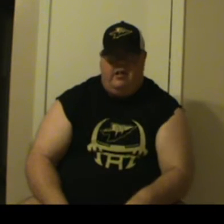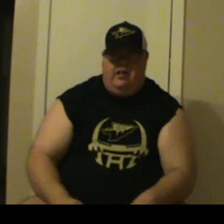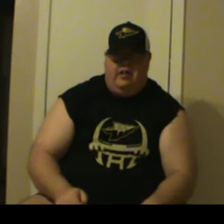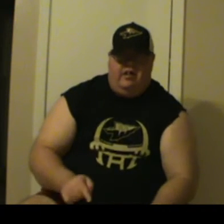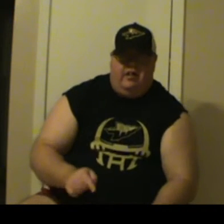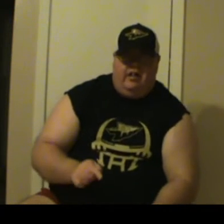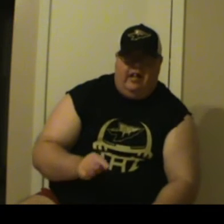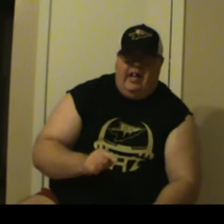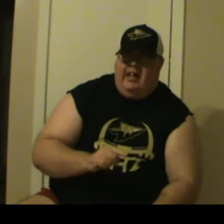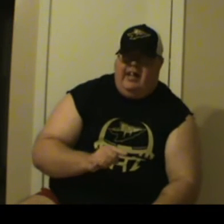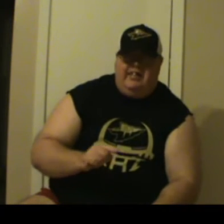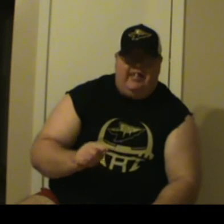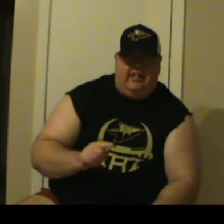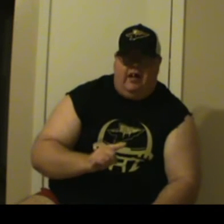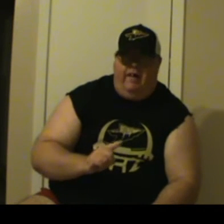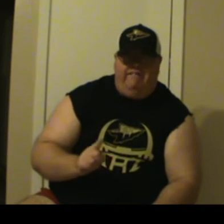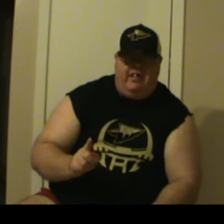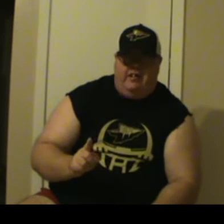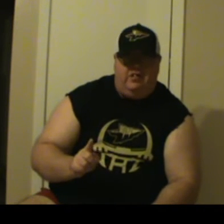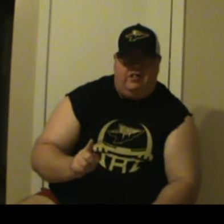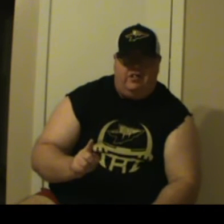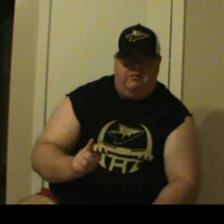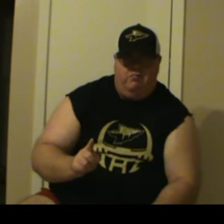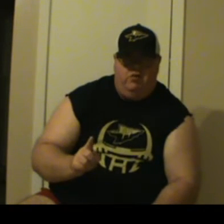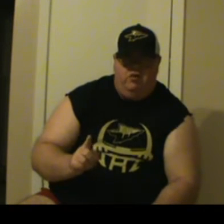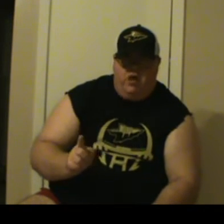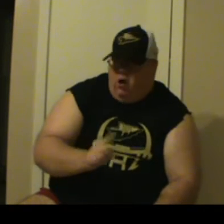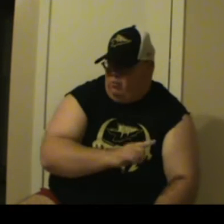It isn't confidence, NO!